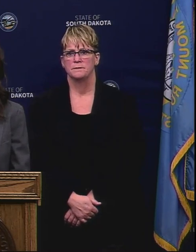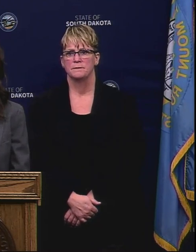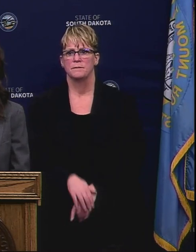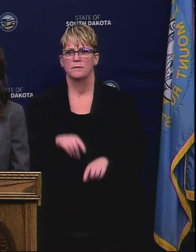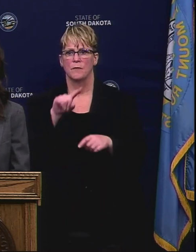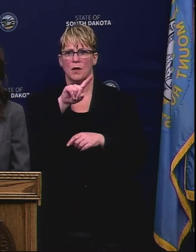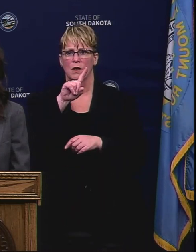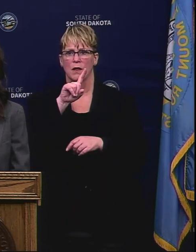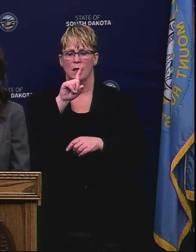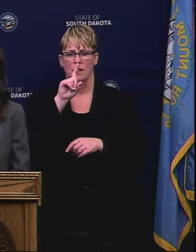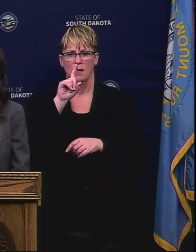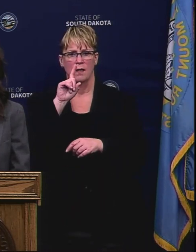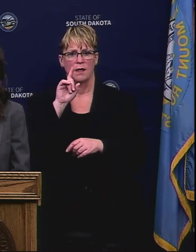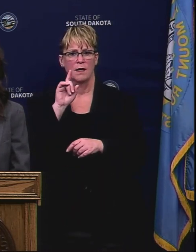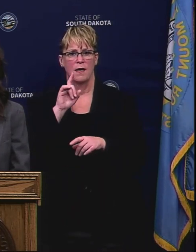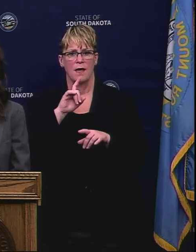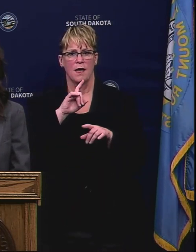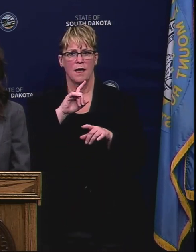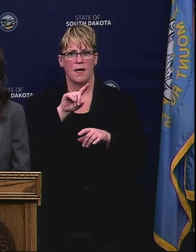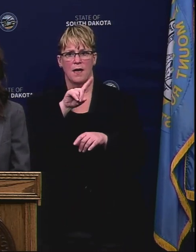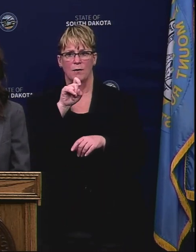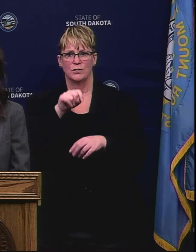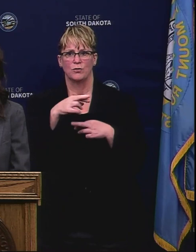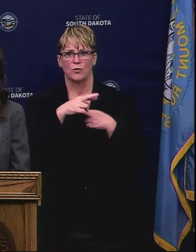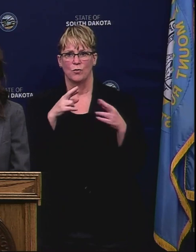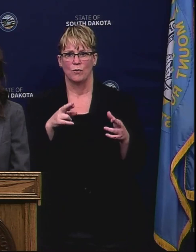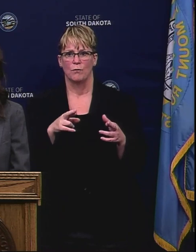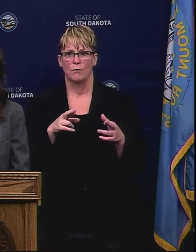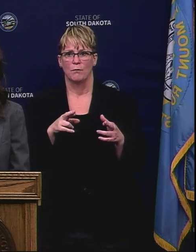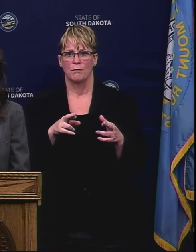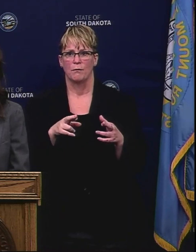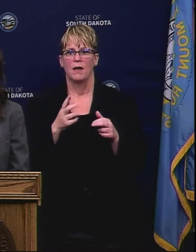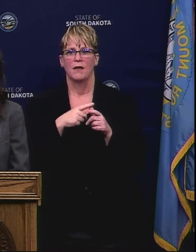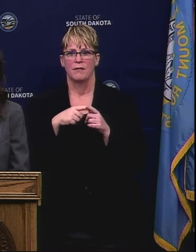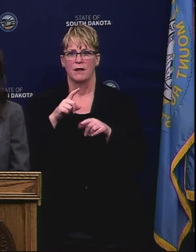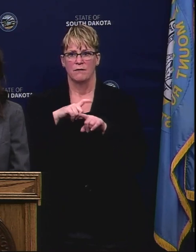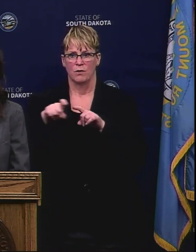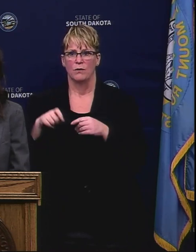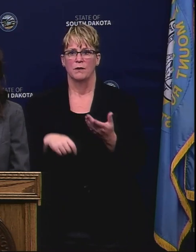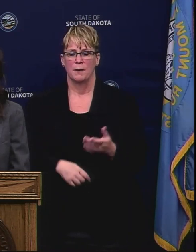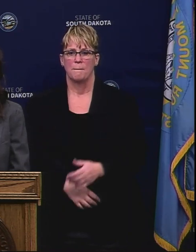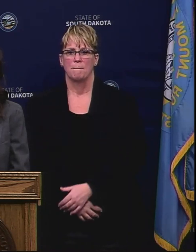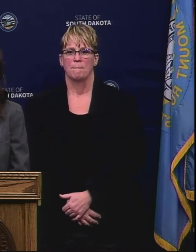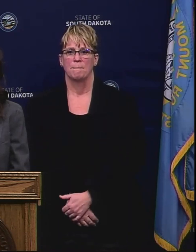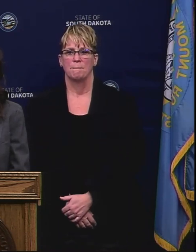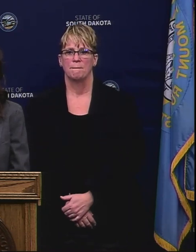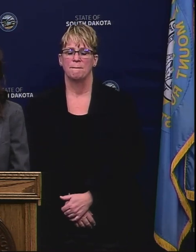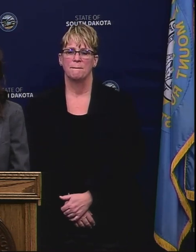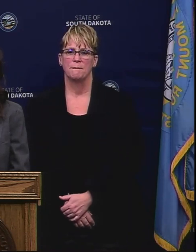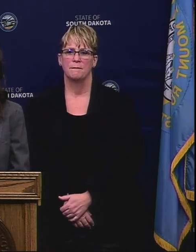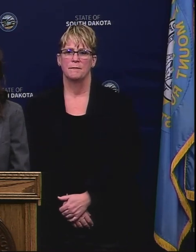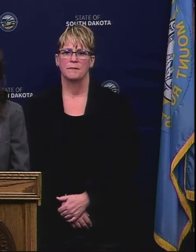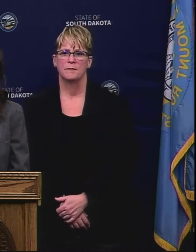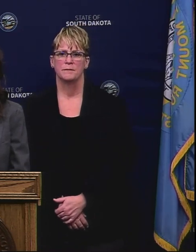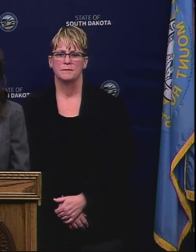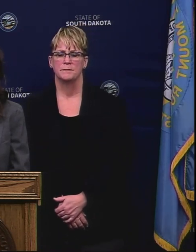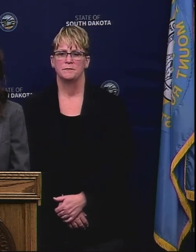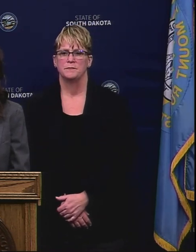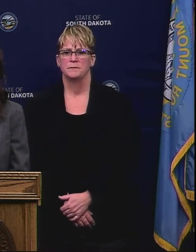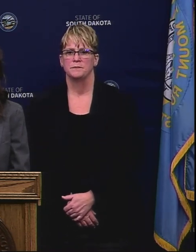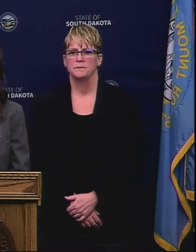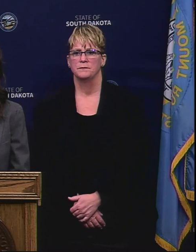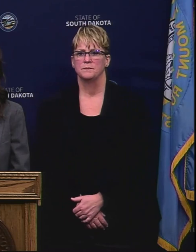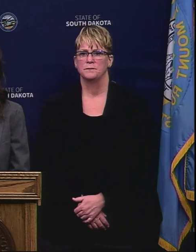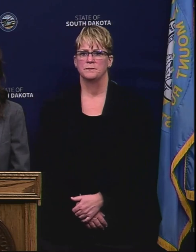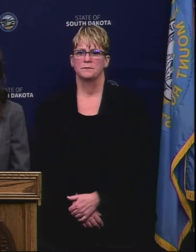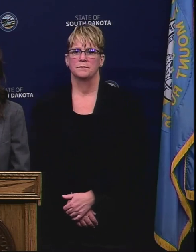Question in the room? Stephen Groves from AC. Stephen, I'm going to take a question in the room first and then I'll go to you. Go ahead, Patrick. Patrick Callahan, South